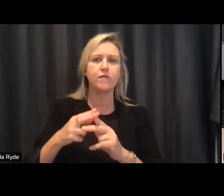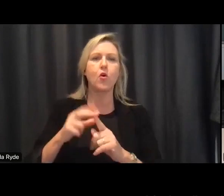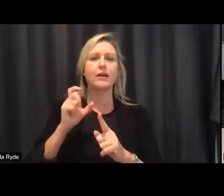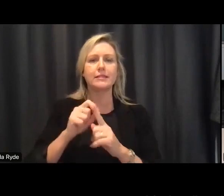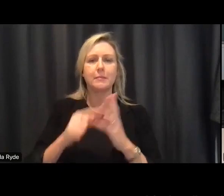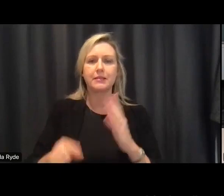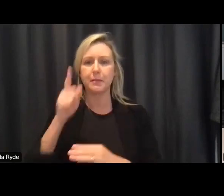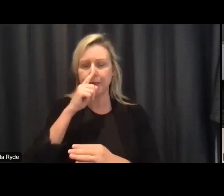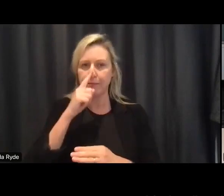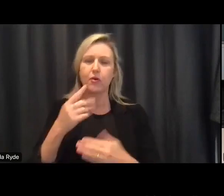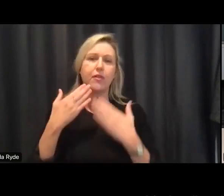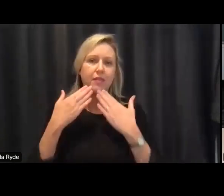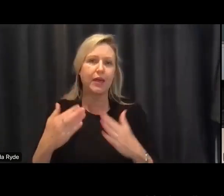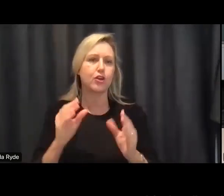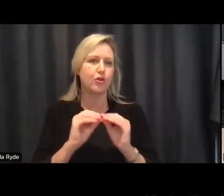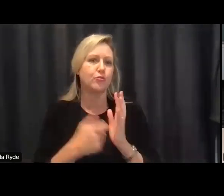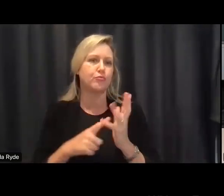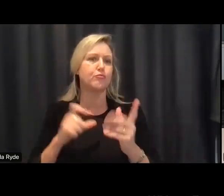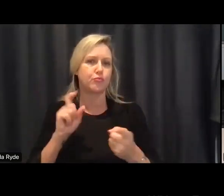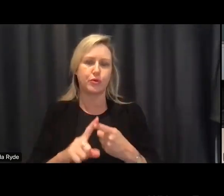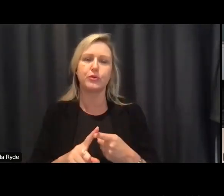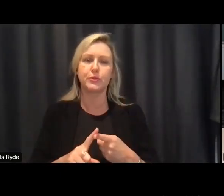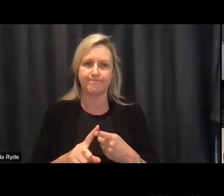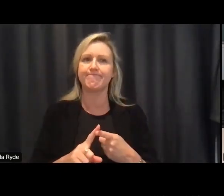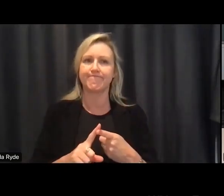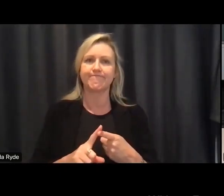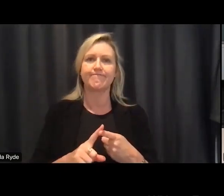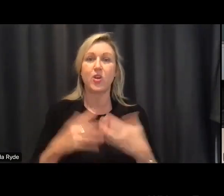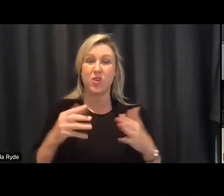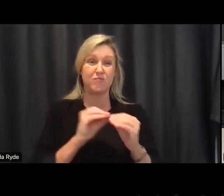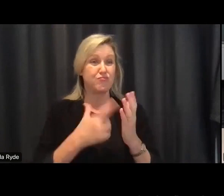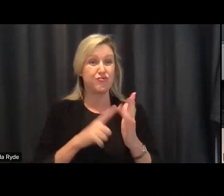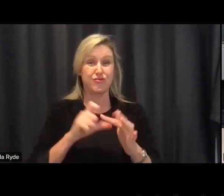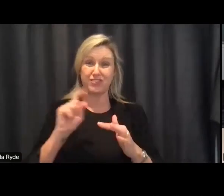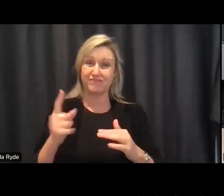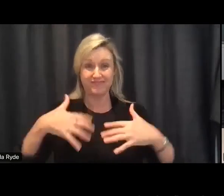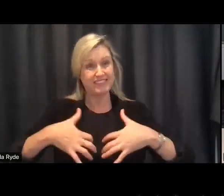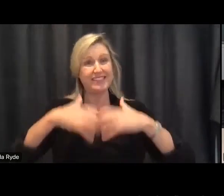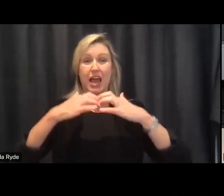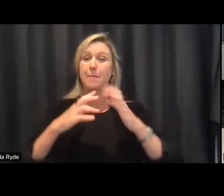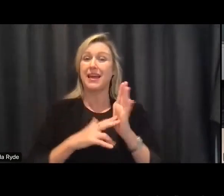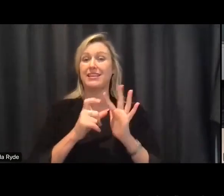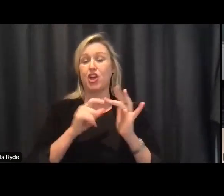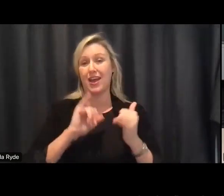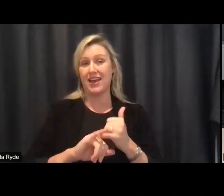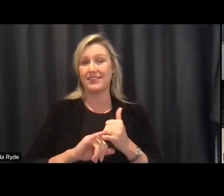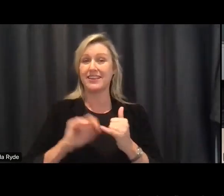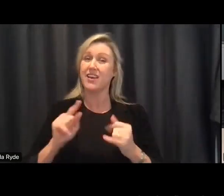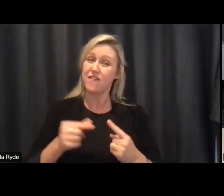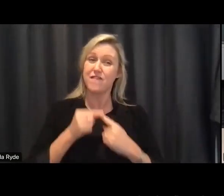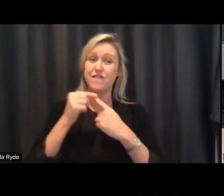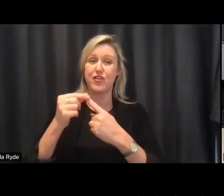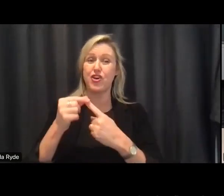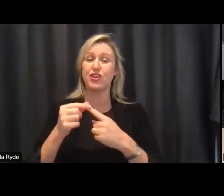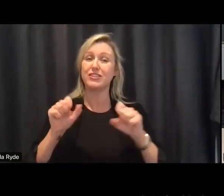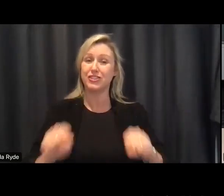um because without bruce the scheme wouldn't even exist and uh as the first chair of the agency